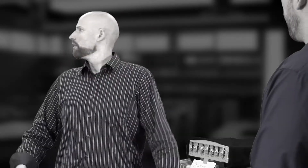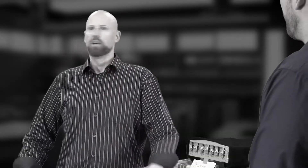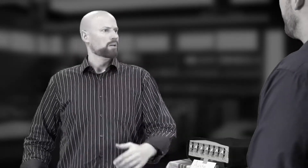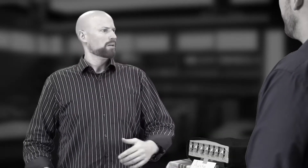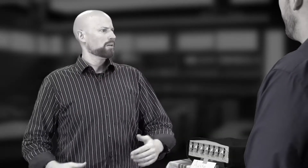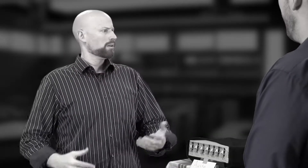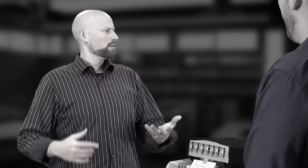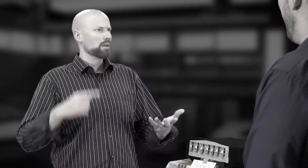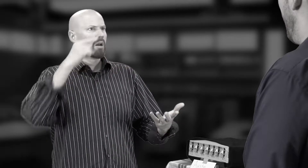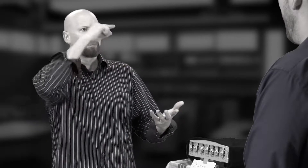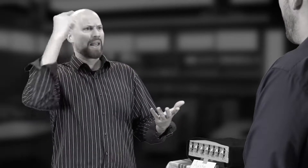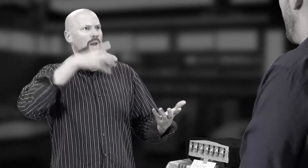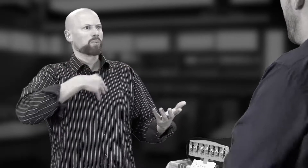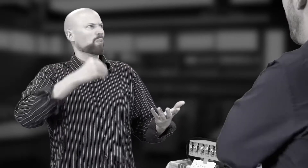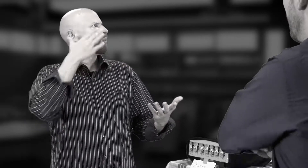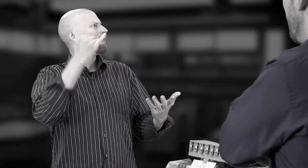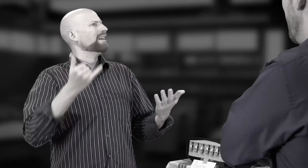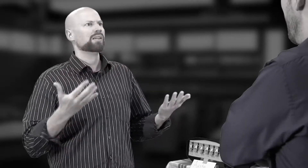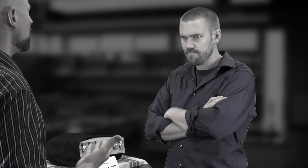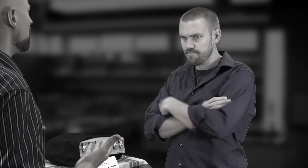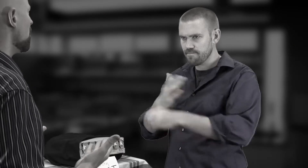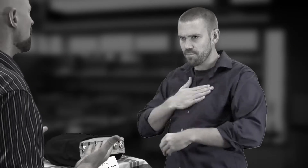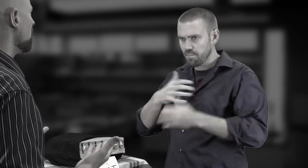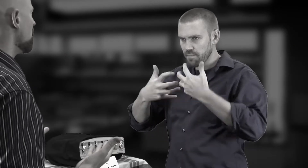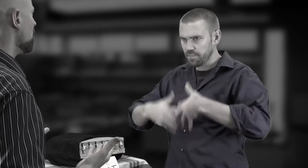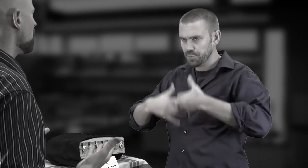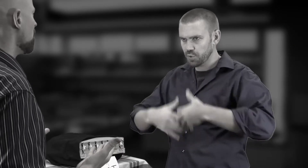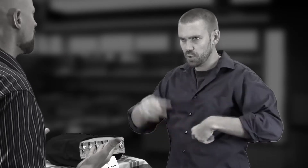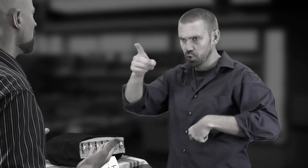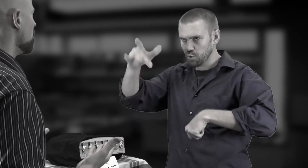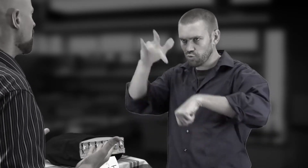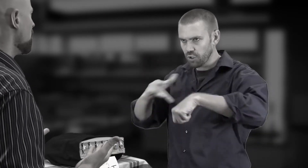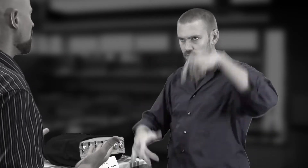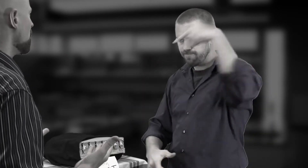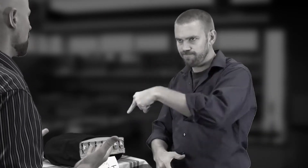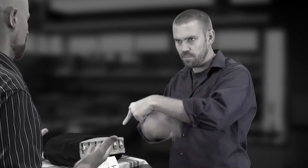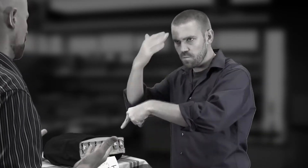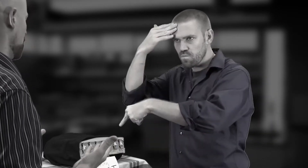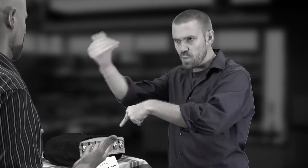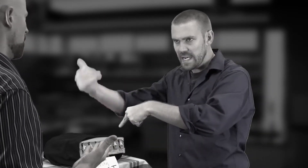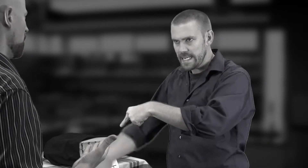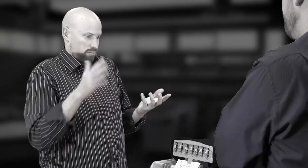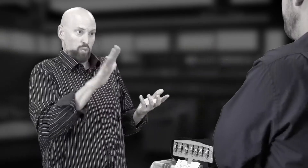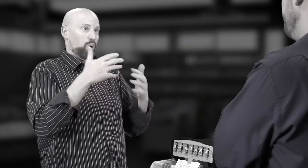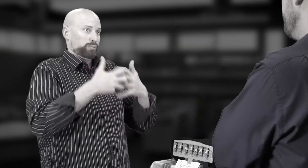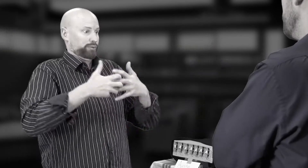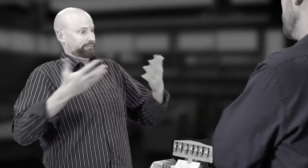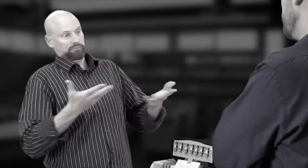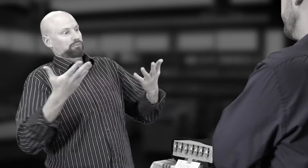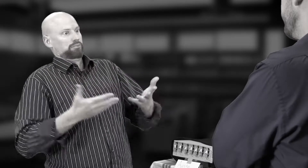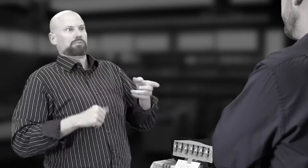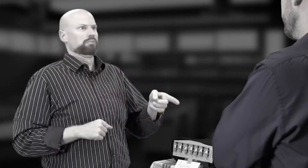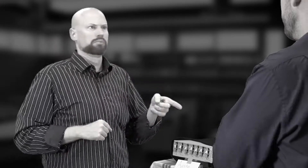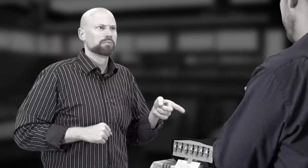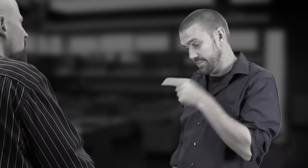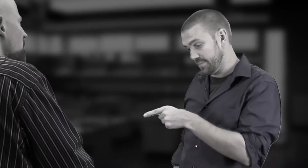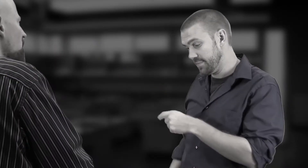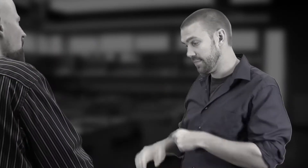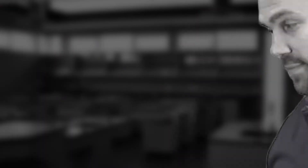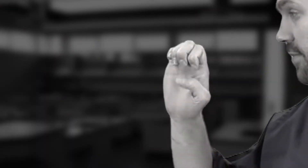Okay, question, why is everything black and white? Question, why are you touching my machine? What is your machine? This